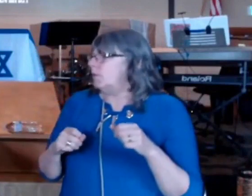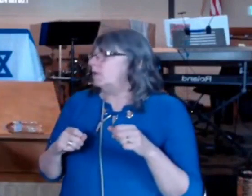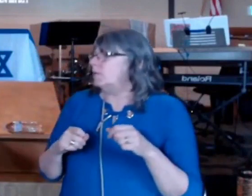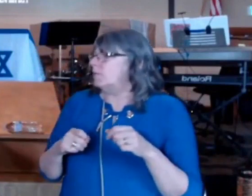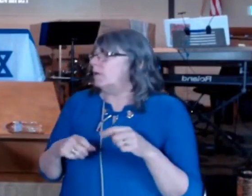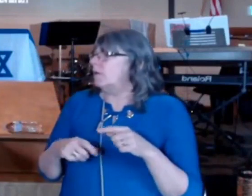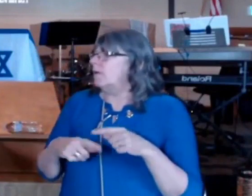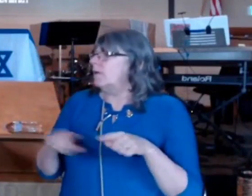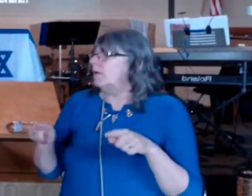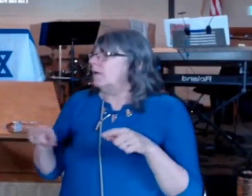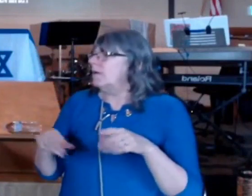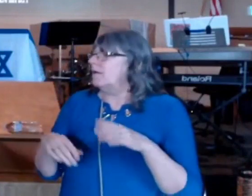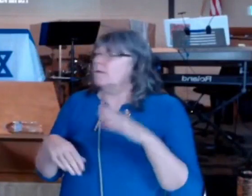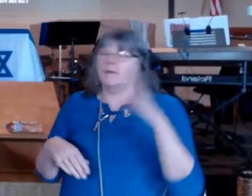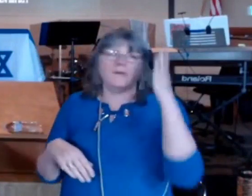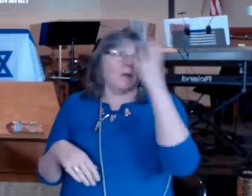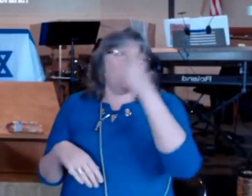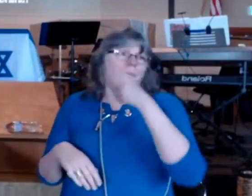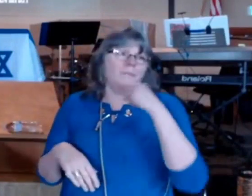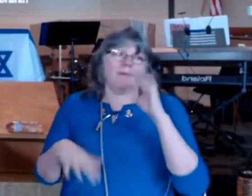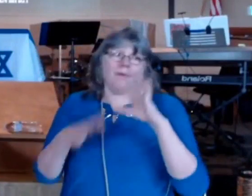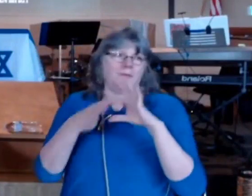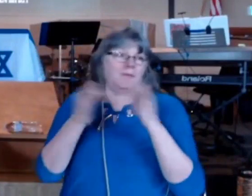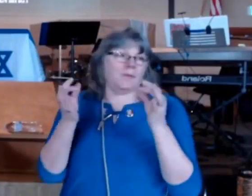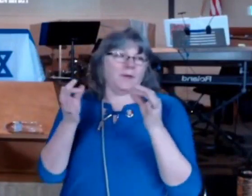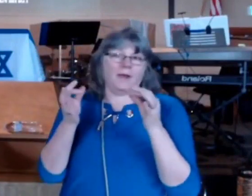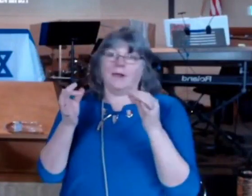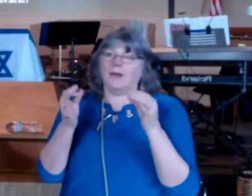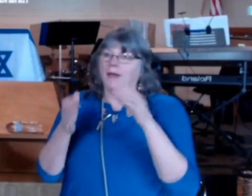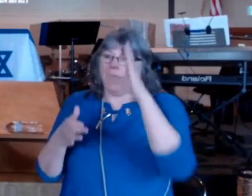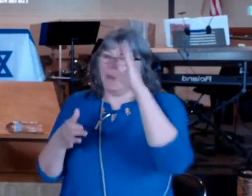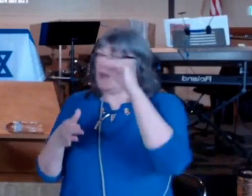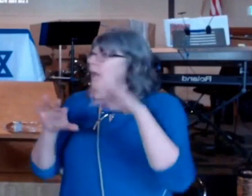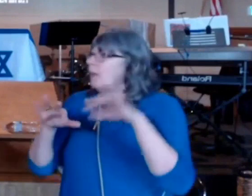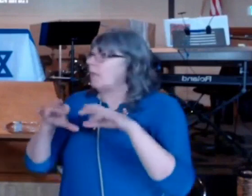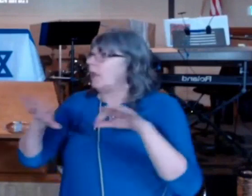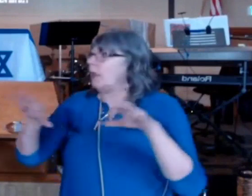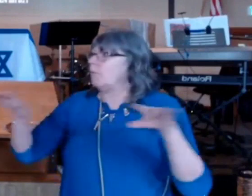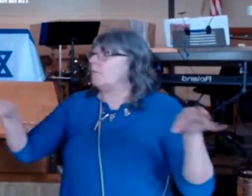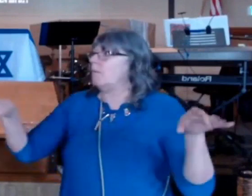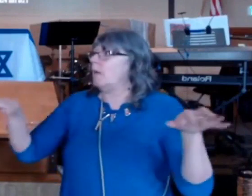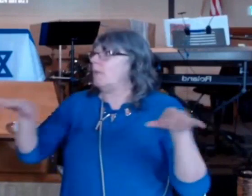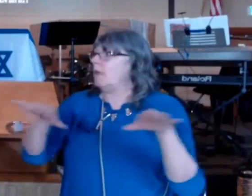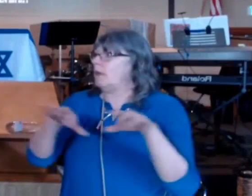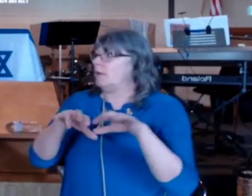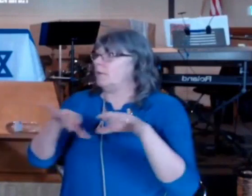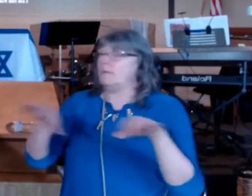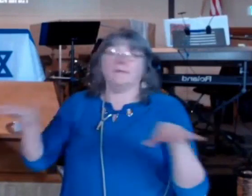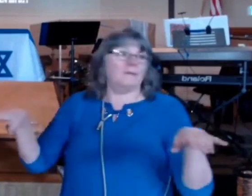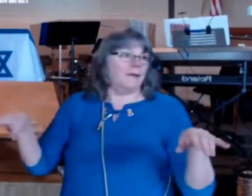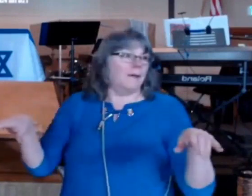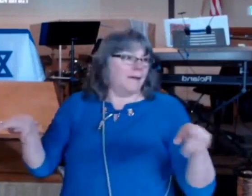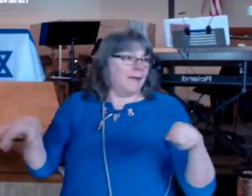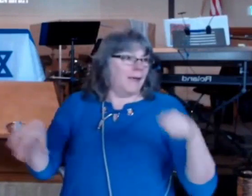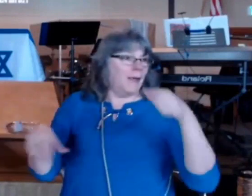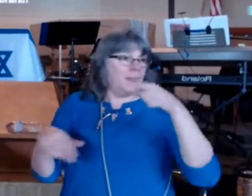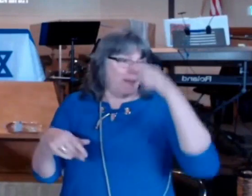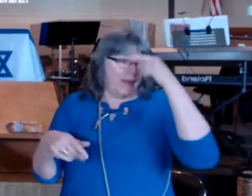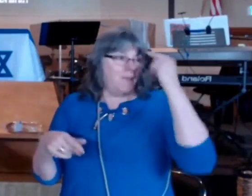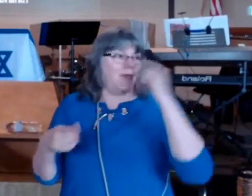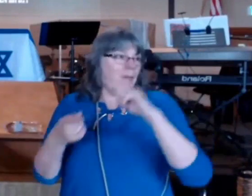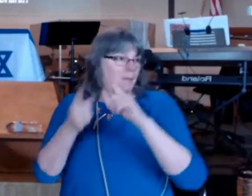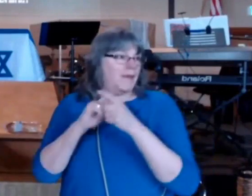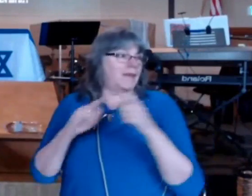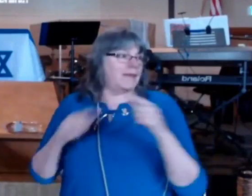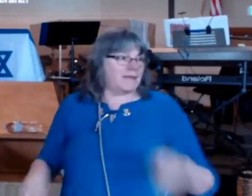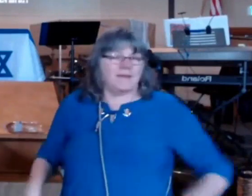who willed America it's a beautiful story a true story and that man that man a pianist yes that's right he became a